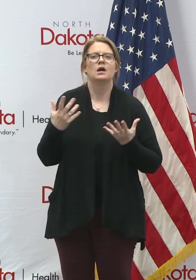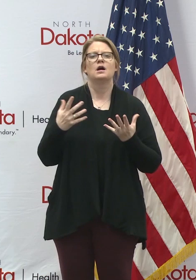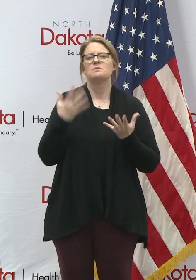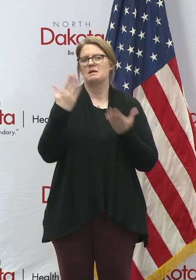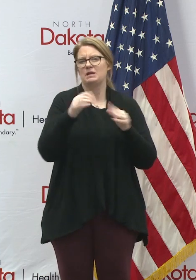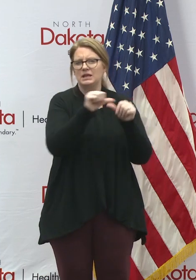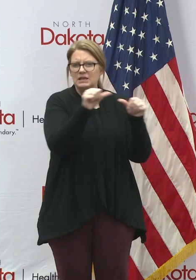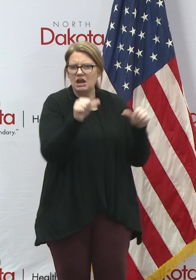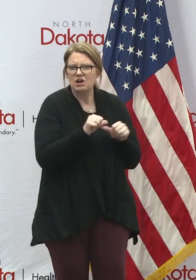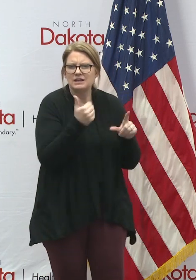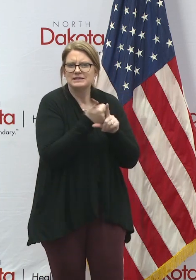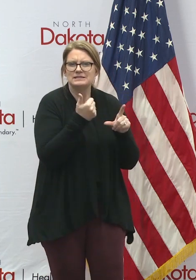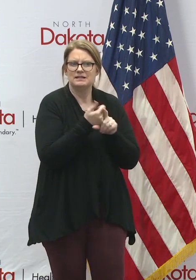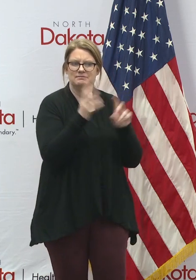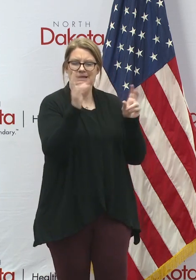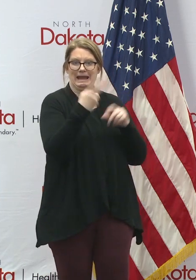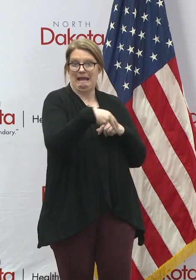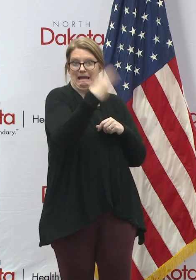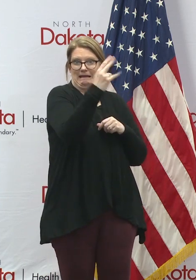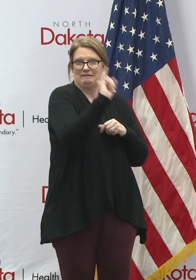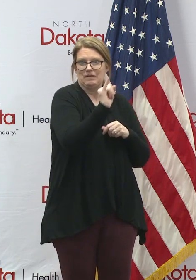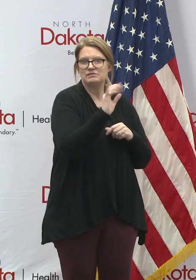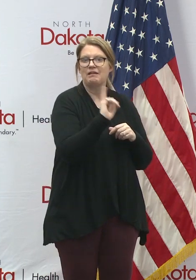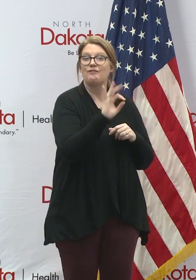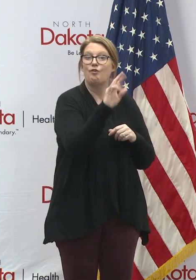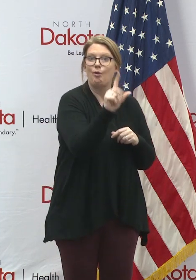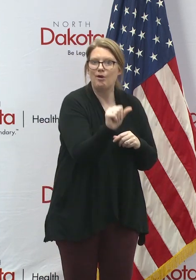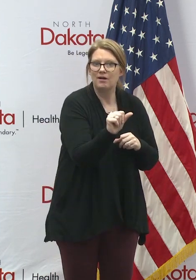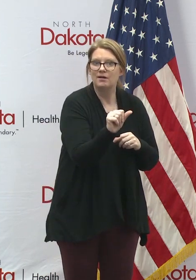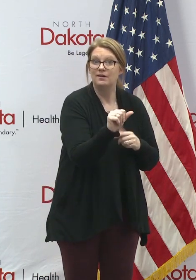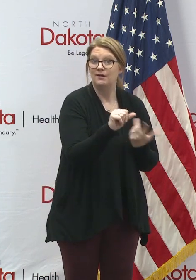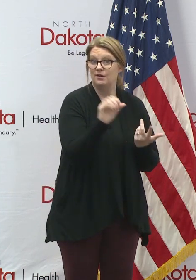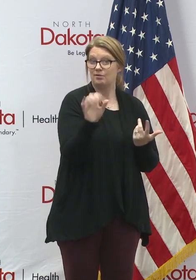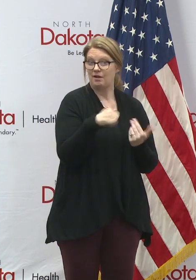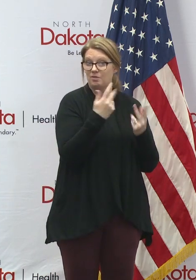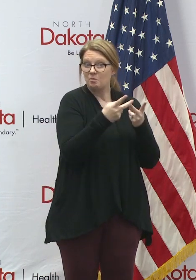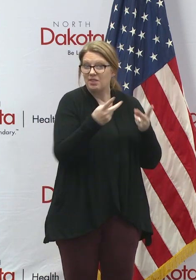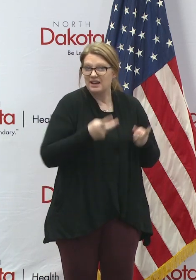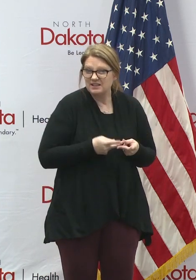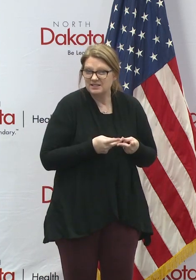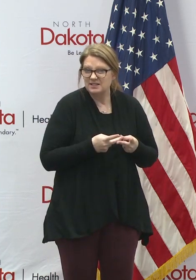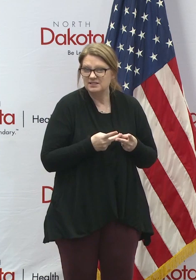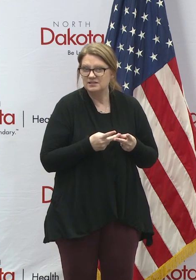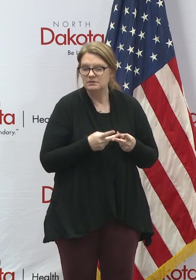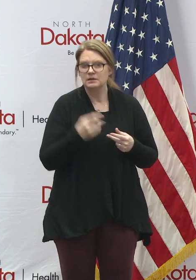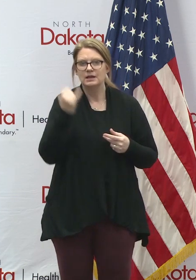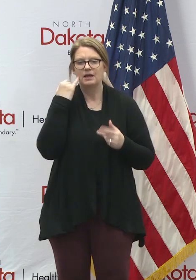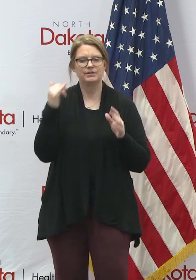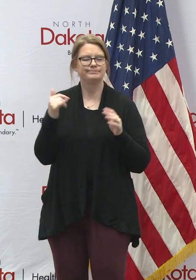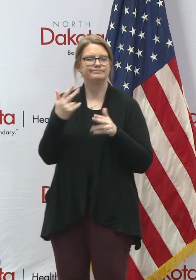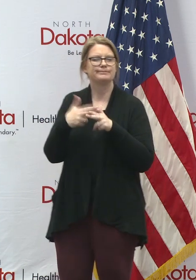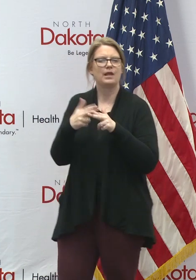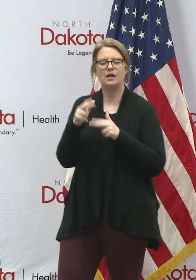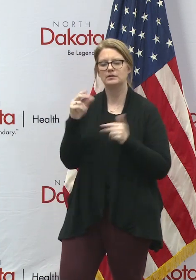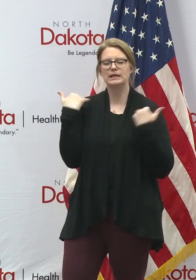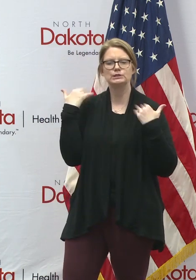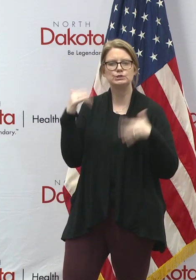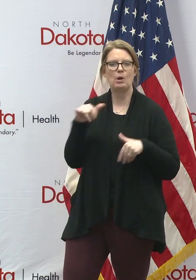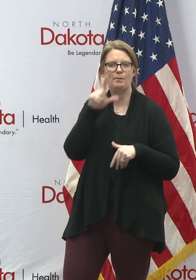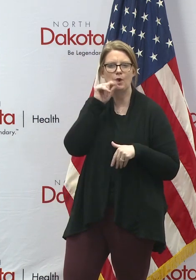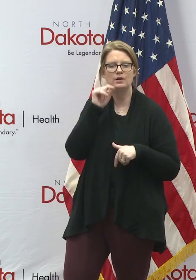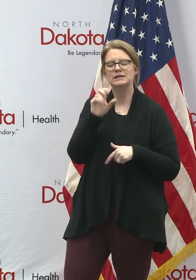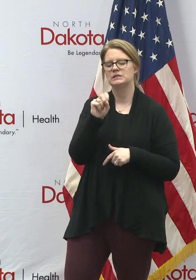a hotspot, including Florida or other places. If you are a snowbird, as they're called, that may have been